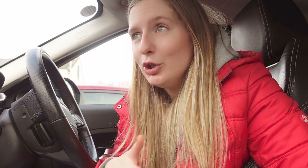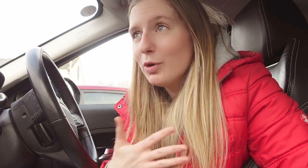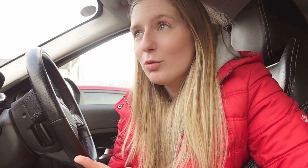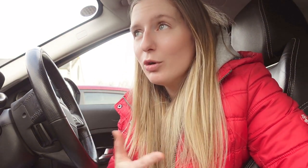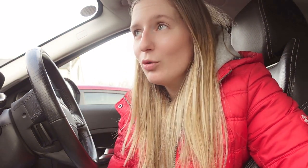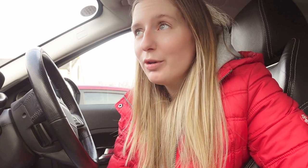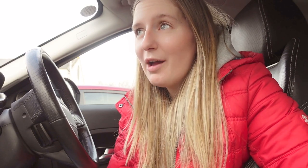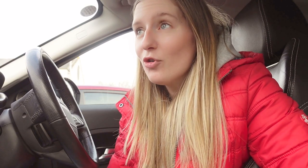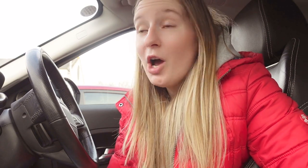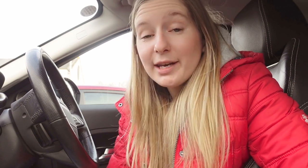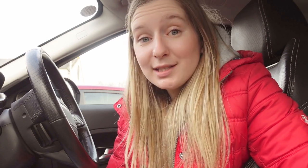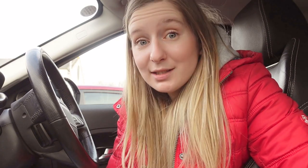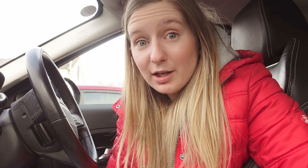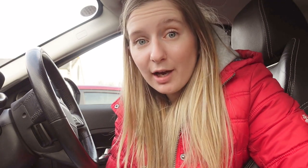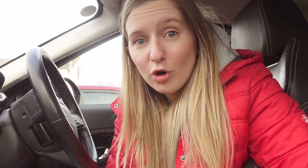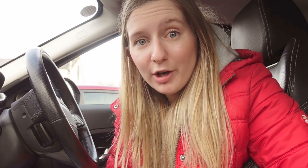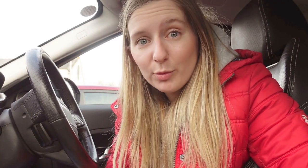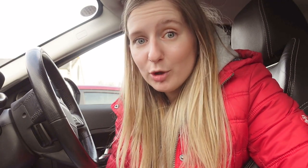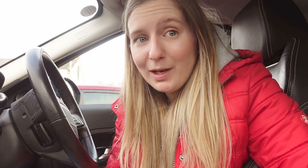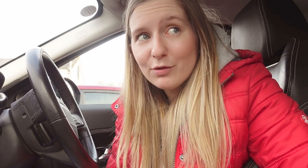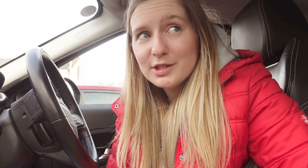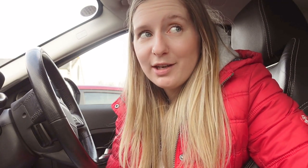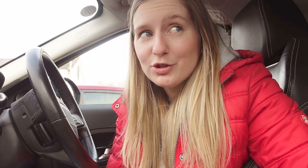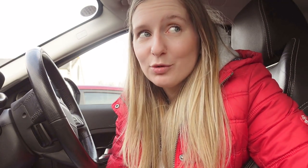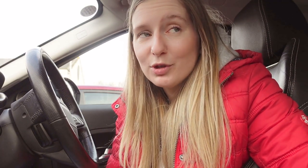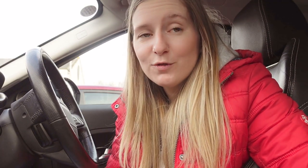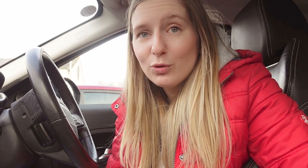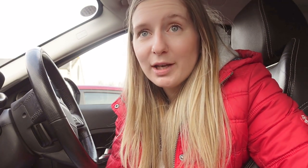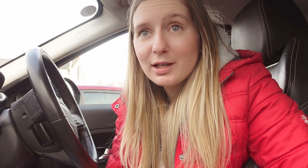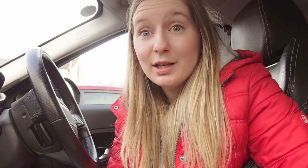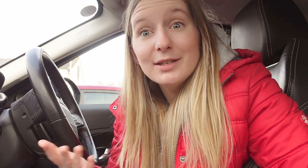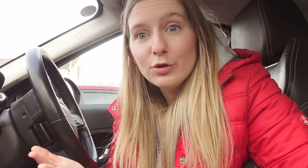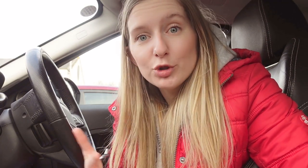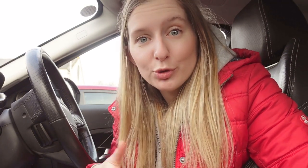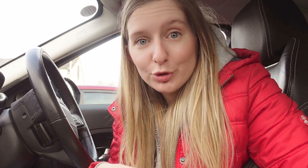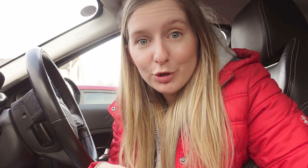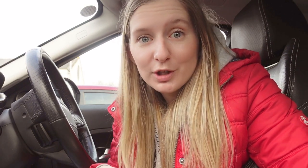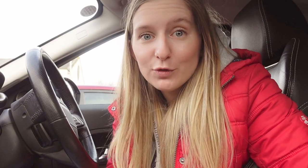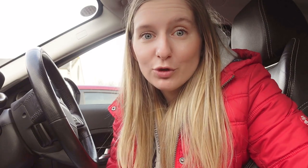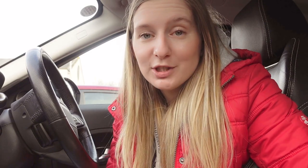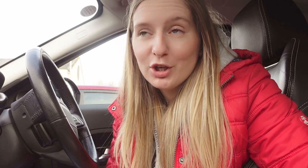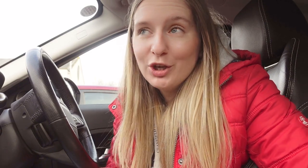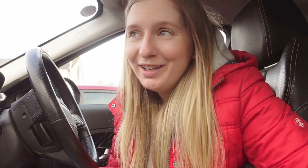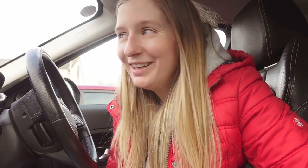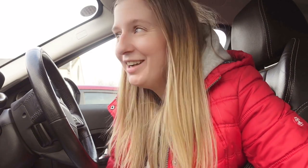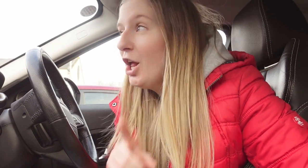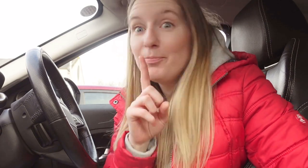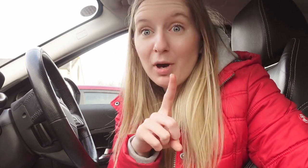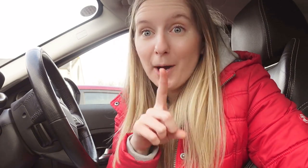who you are what you're there for and I said to her like I've got another appointment later on today and I don't know what it's for like in a different hospital do you know what it's for and she said no but